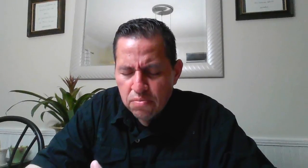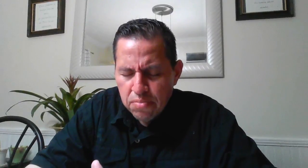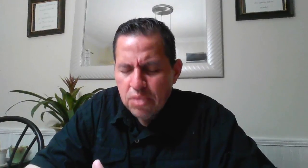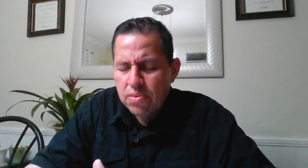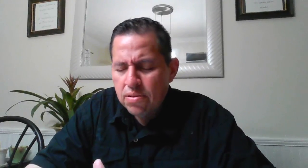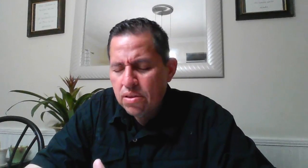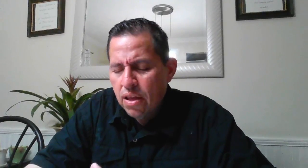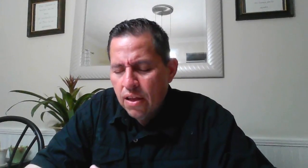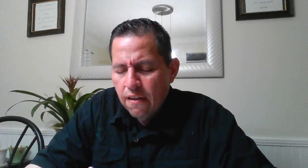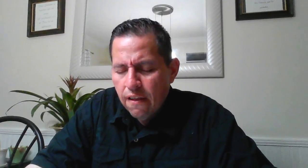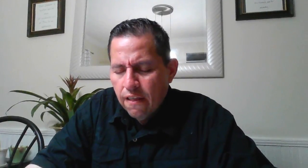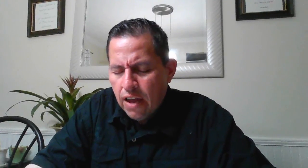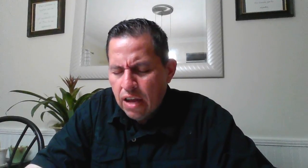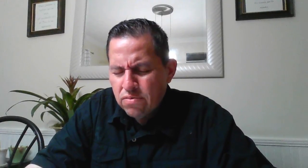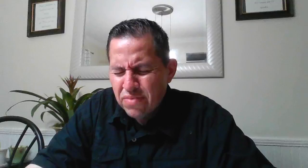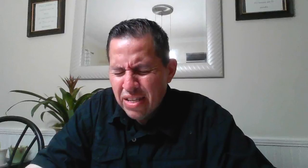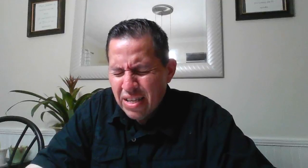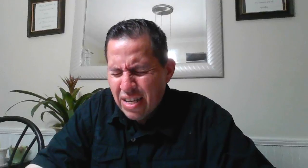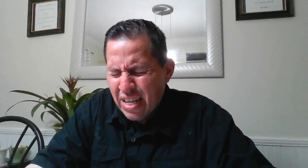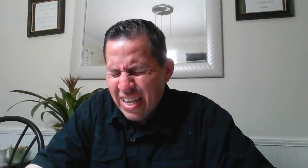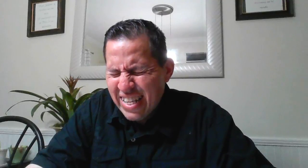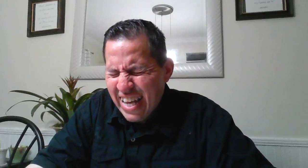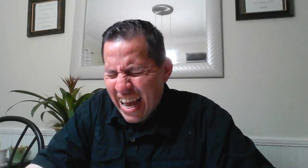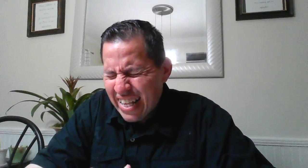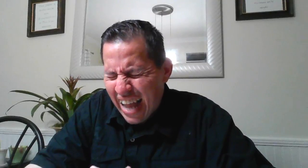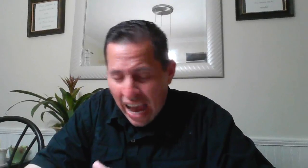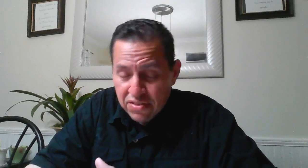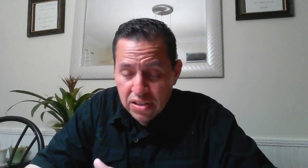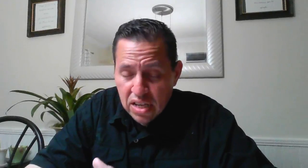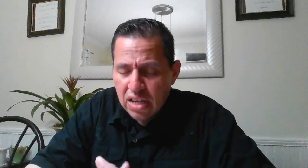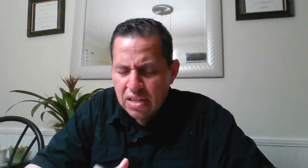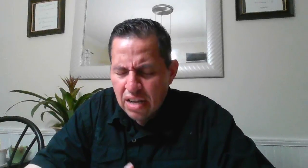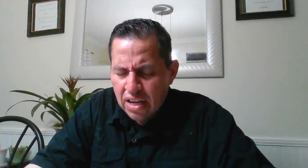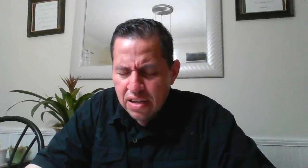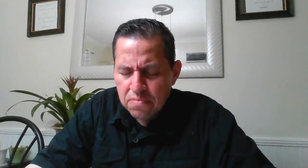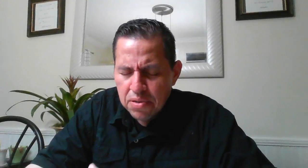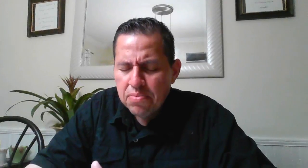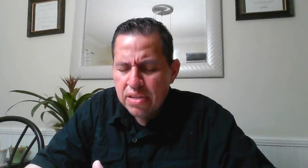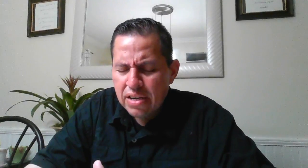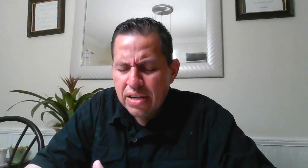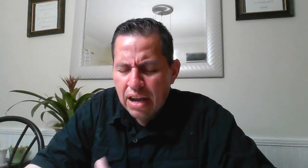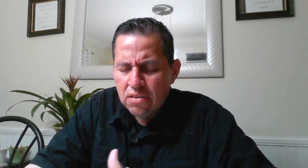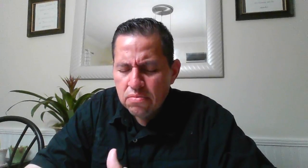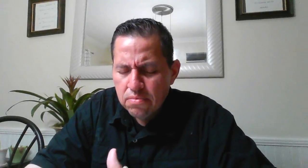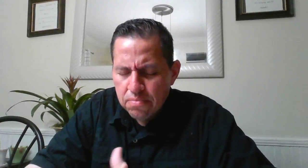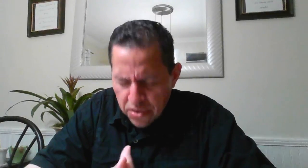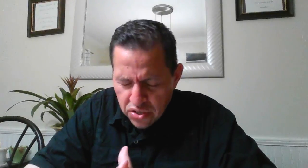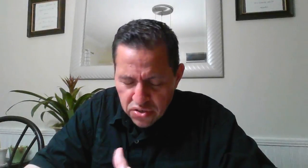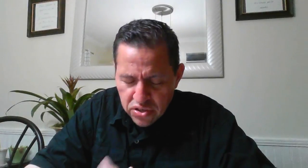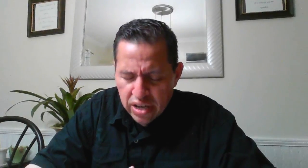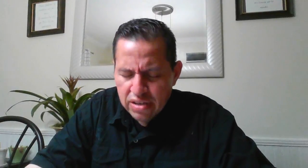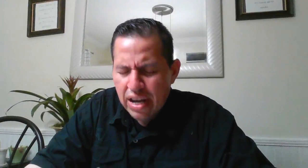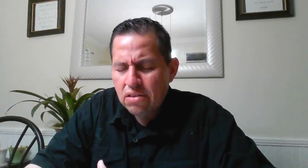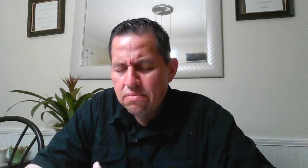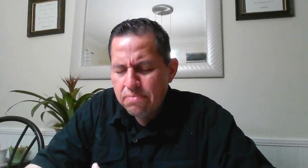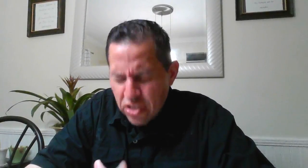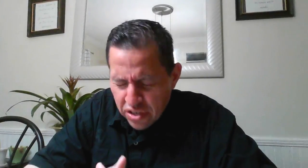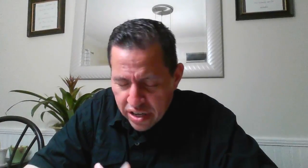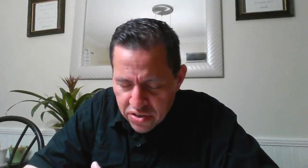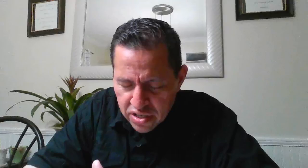people how he got out of the gutter a lot of people that are now preachers that are now missionaries